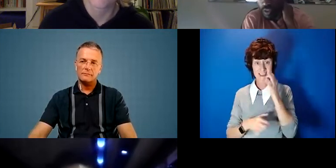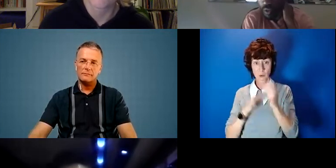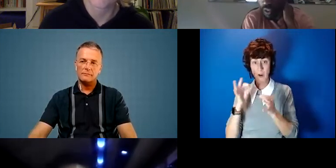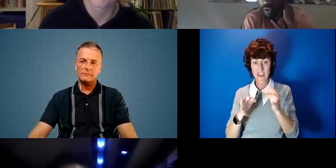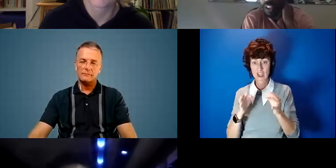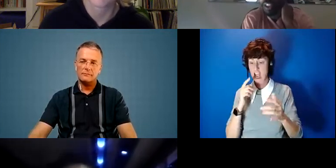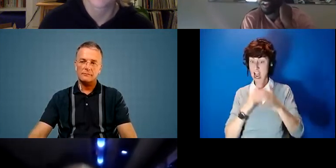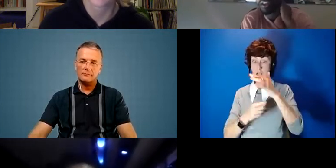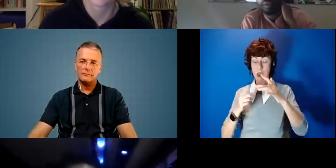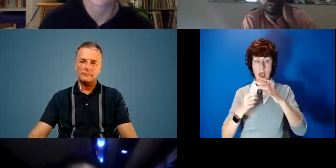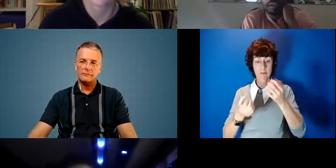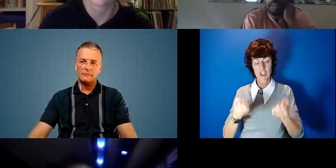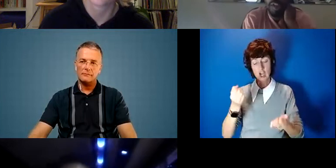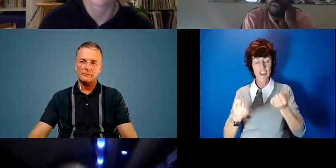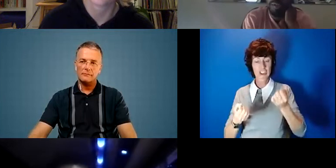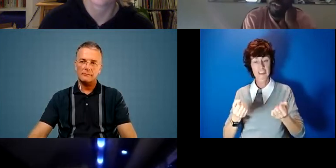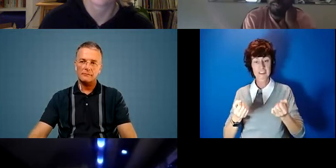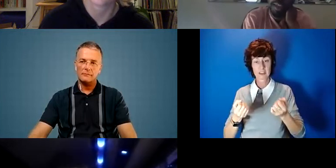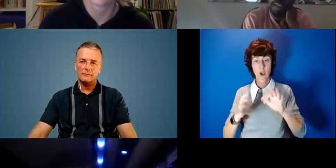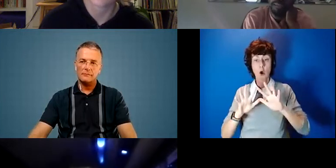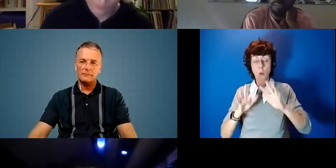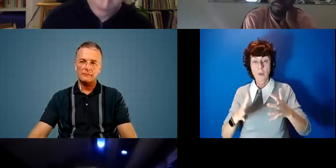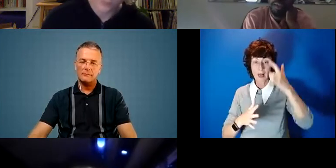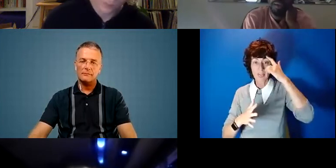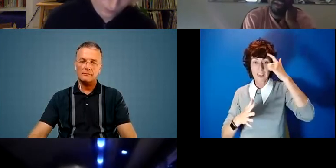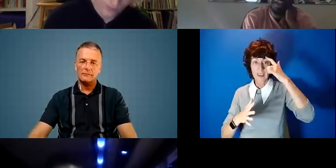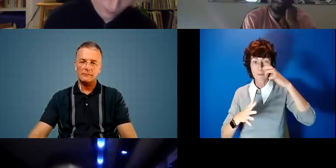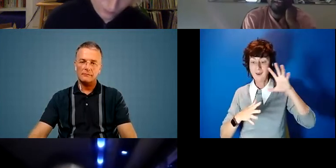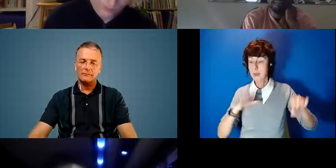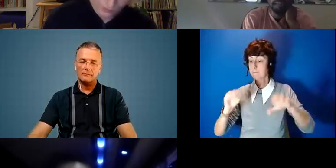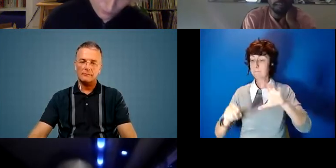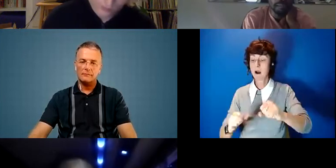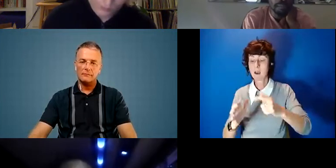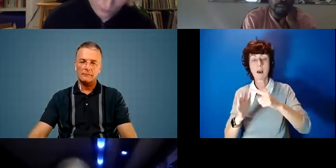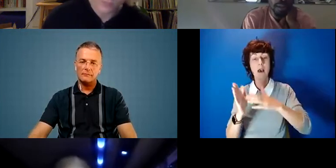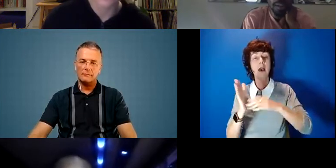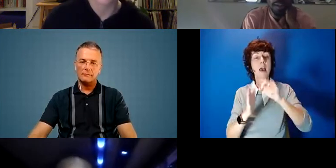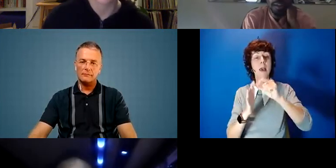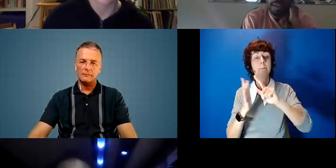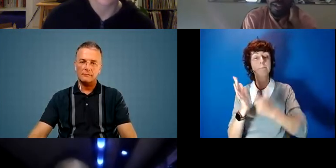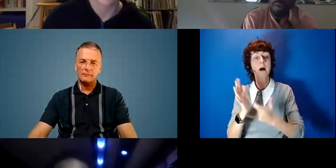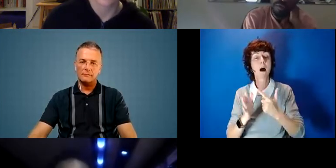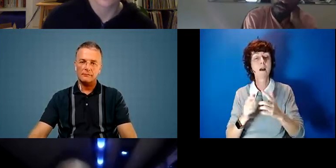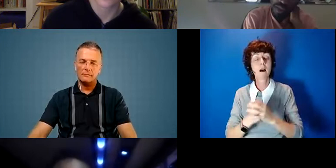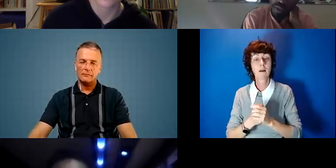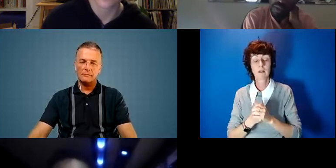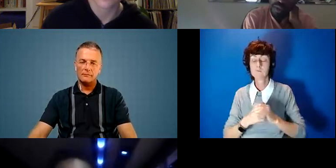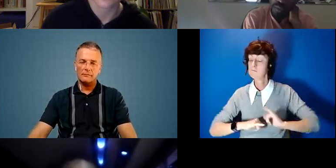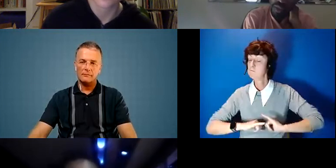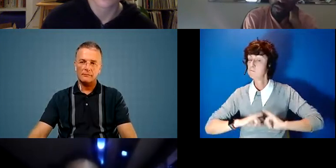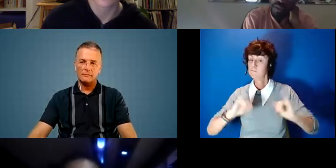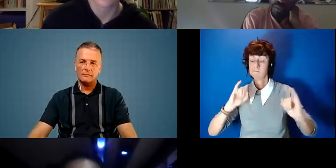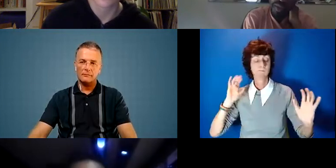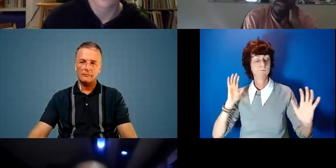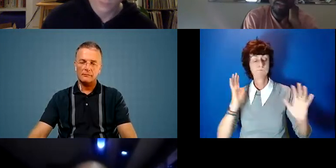justice without thinking about the expansion of the empire. You know, the catastrophes that we that